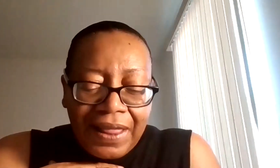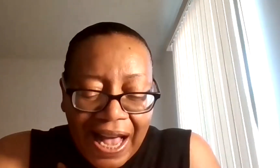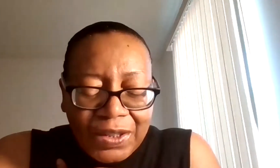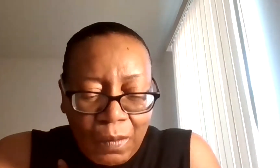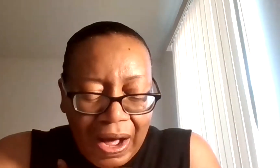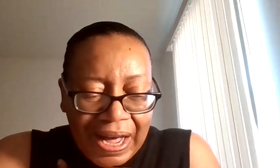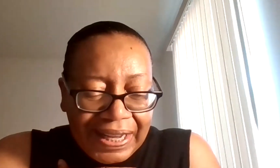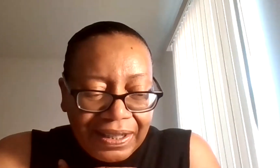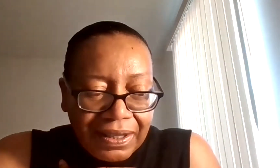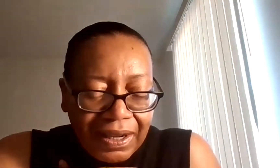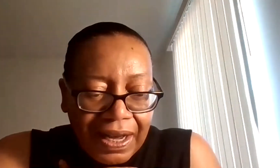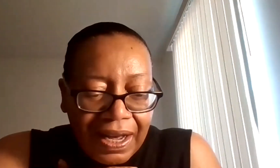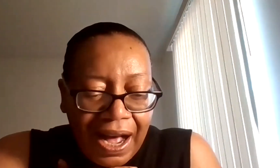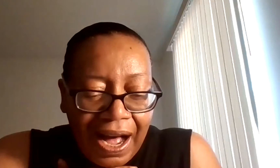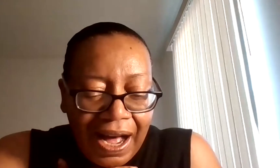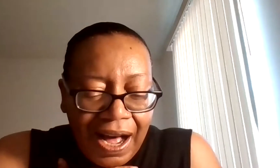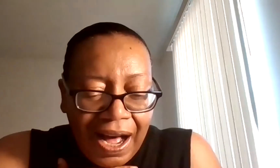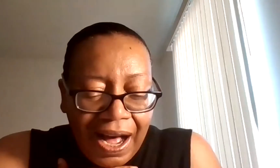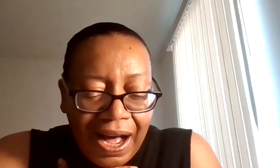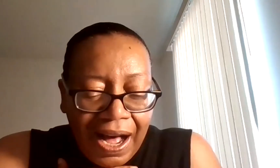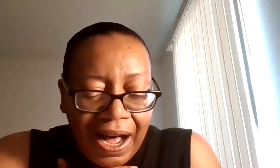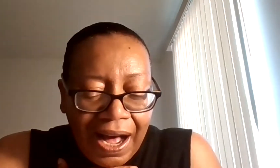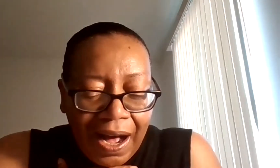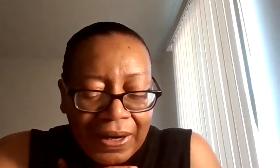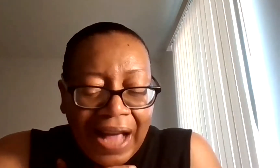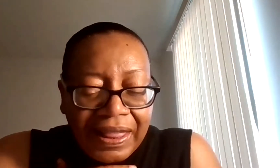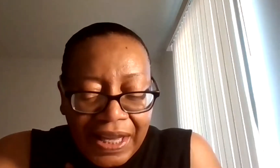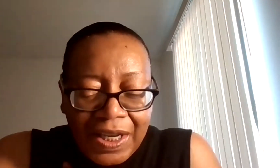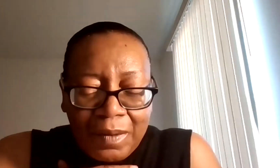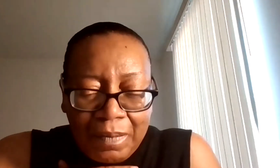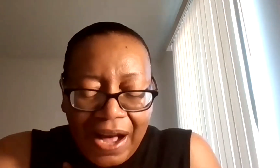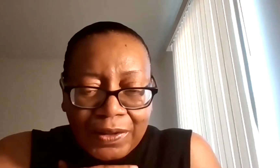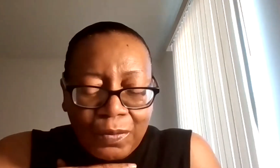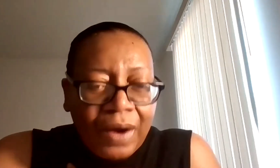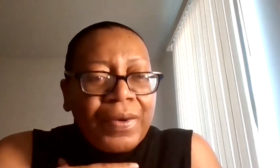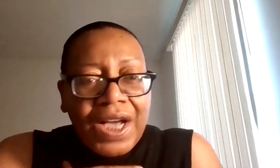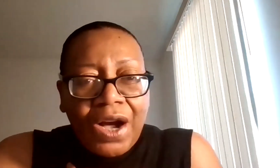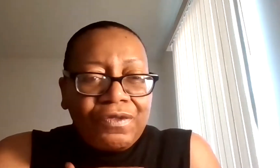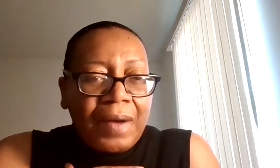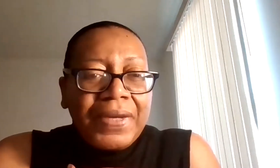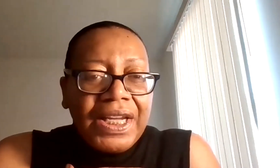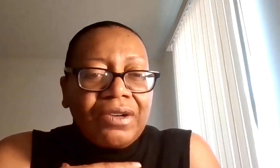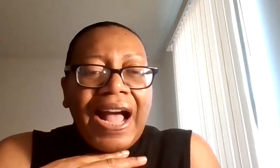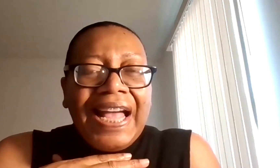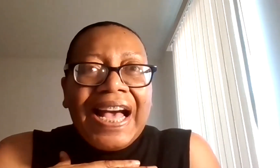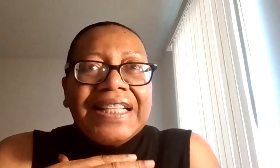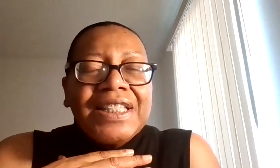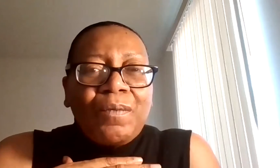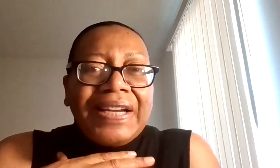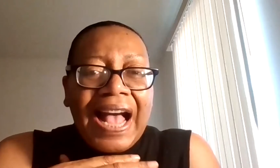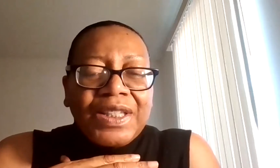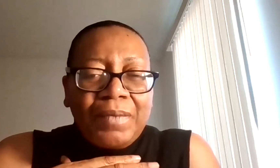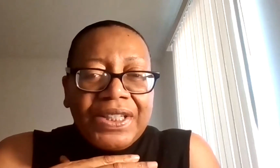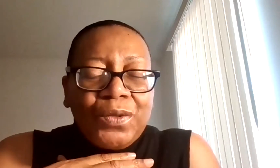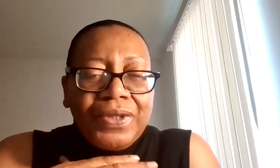that's why, when I think about where we go from here, I had